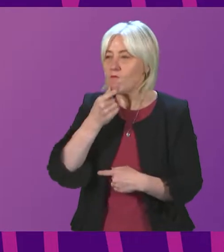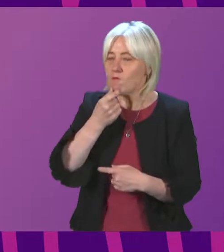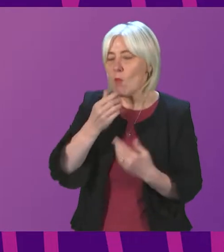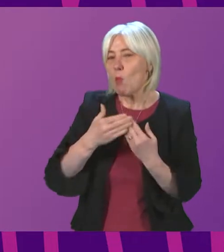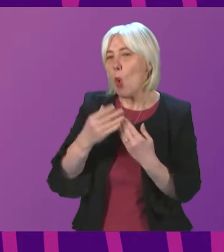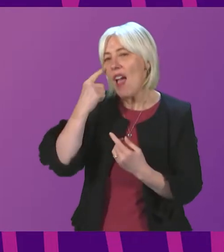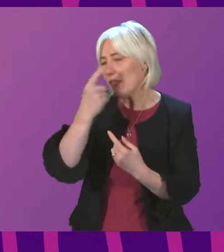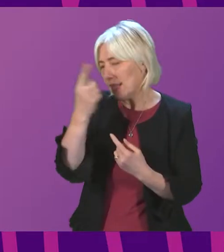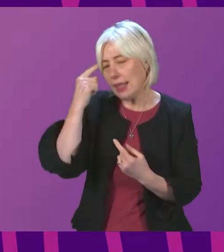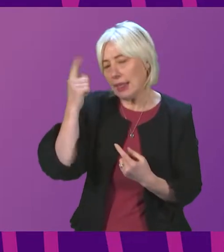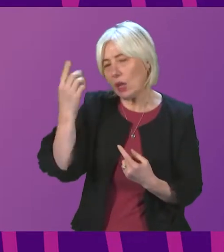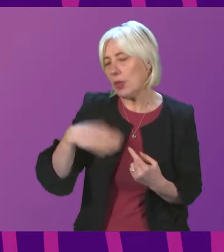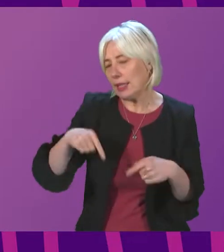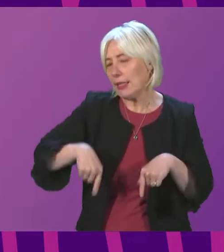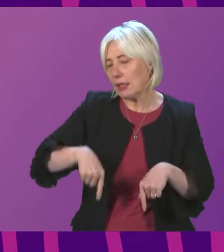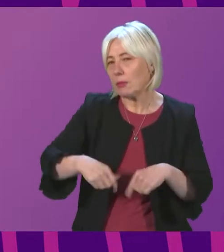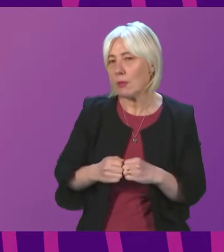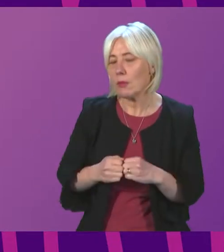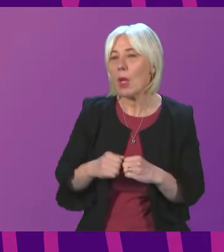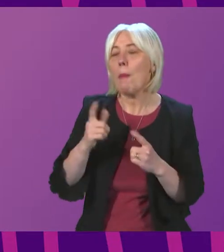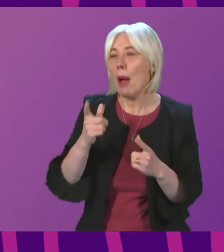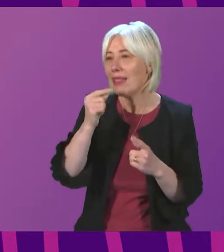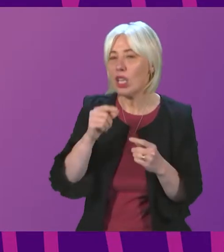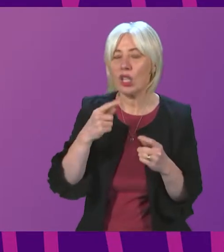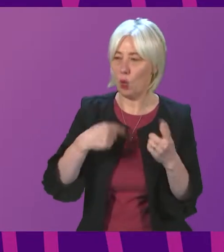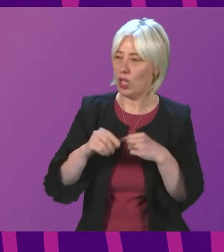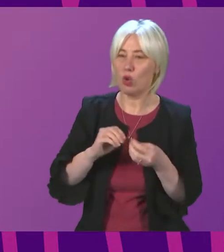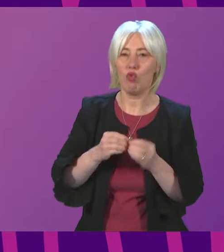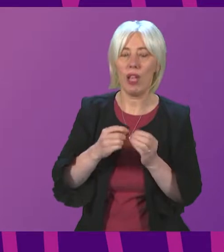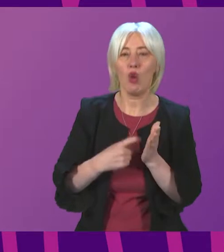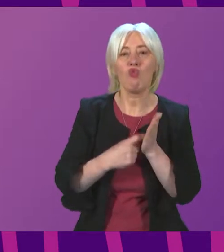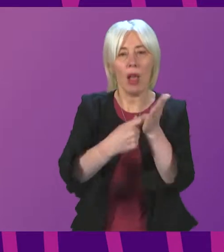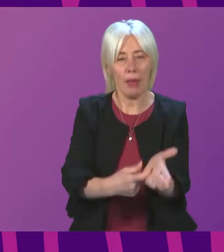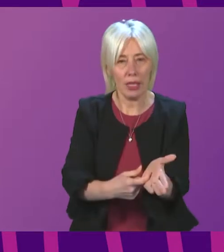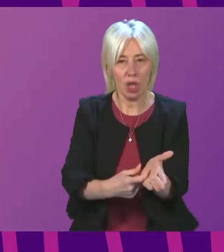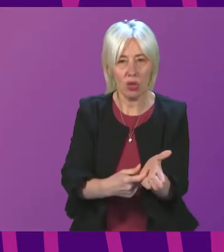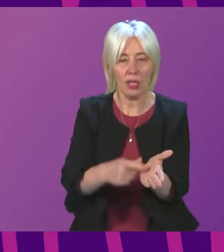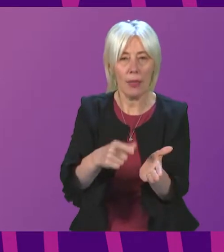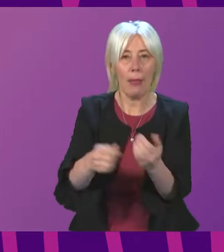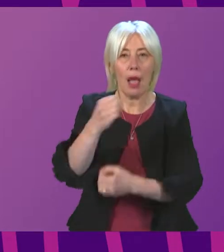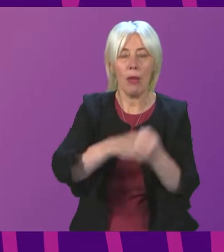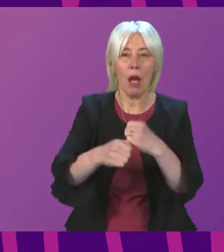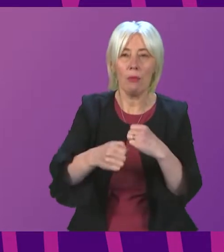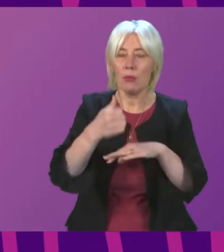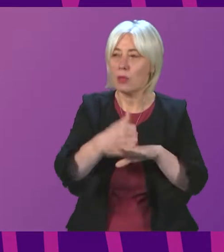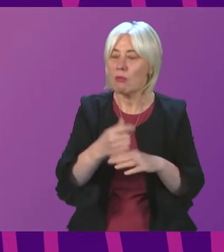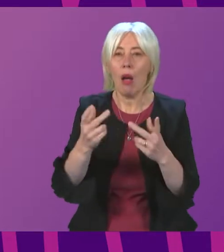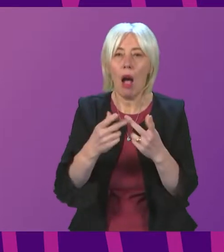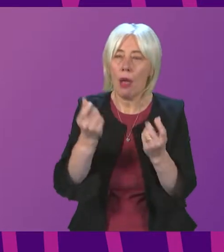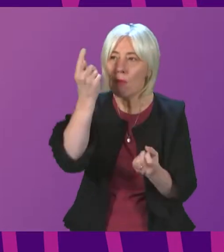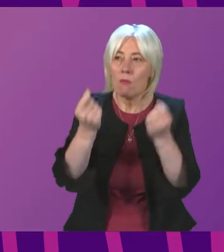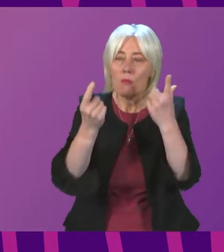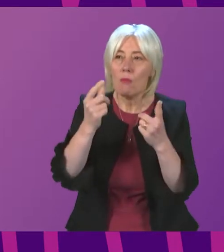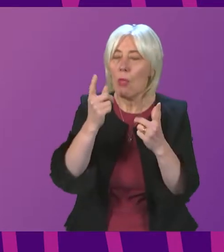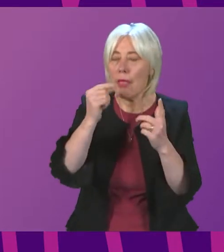evidence um but it may well lead to recommendations which could form the basis of initiatives that others might wish to take forward